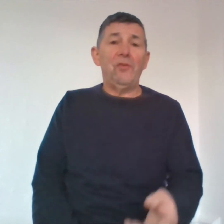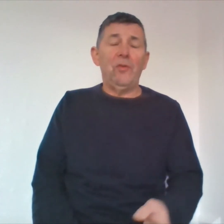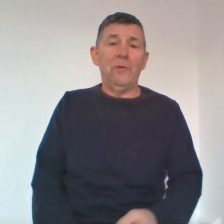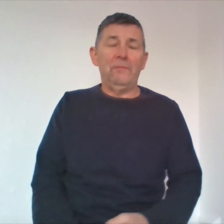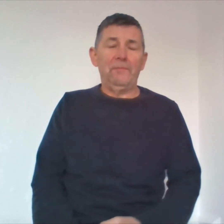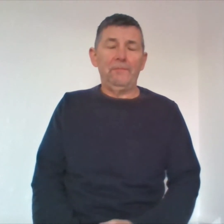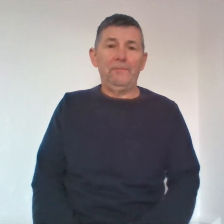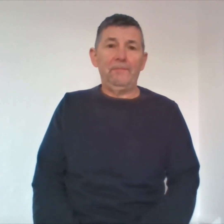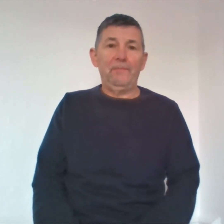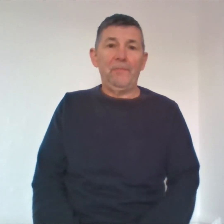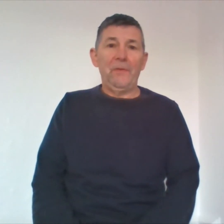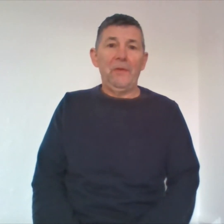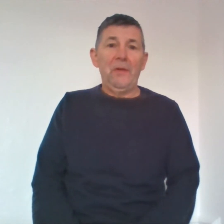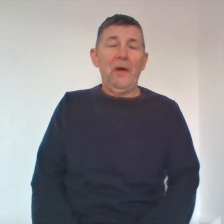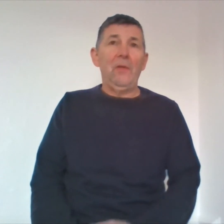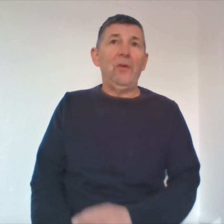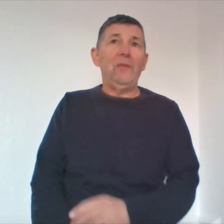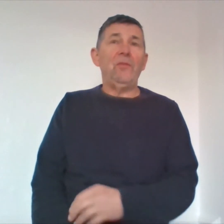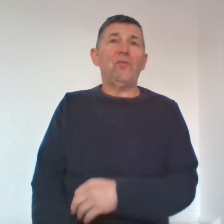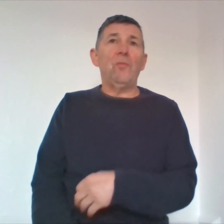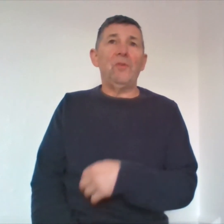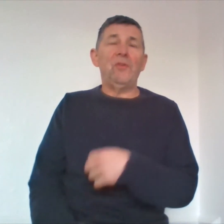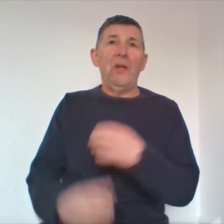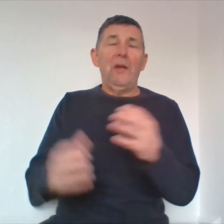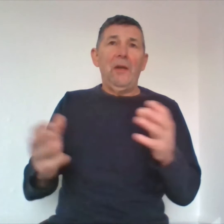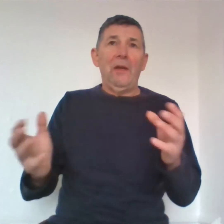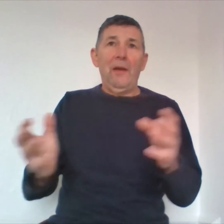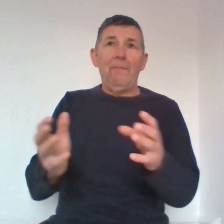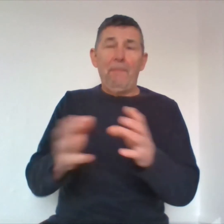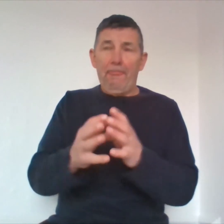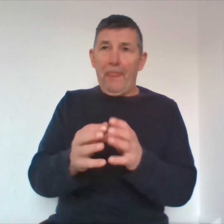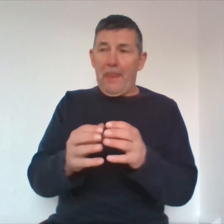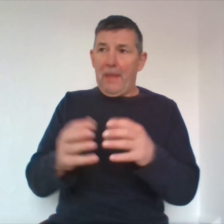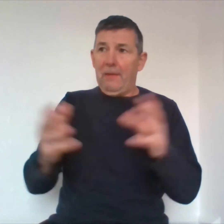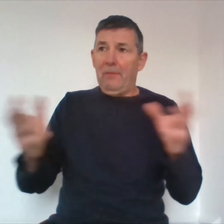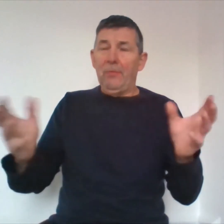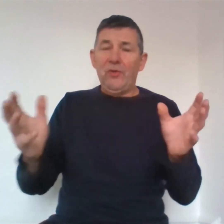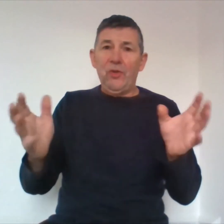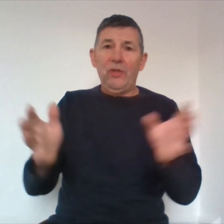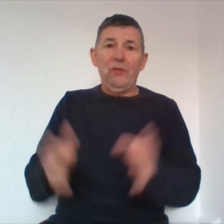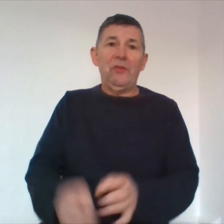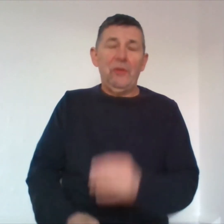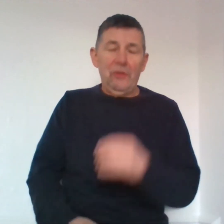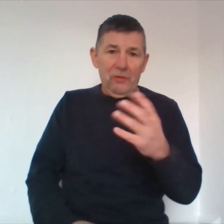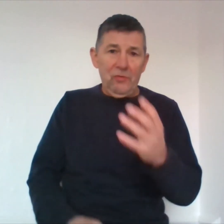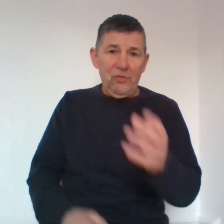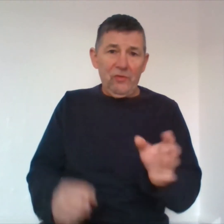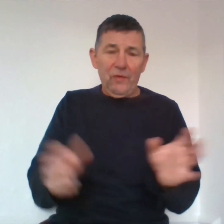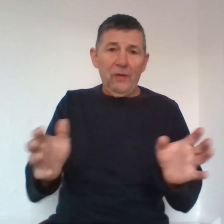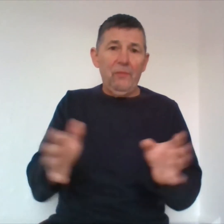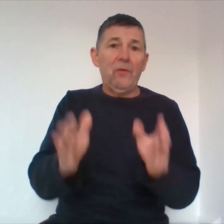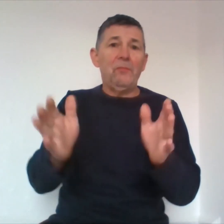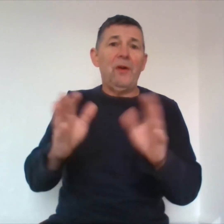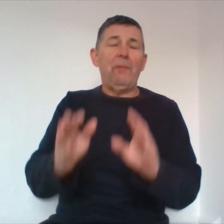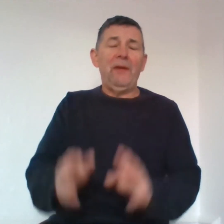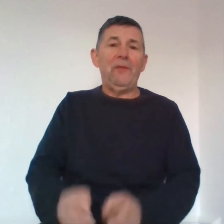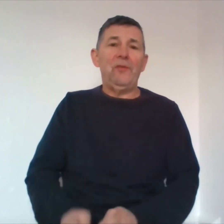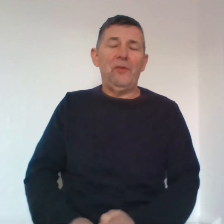job i will give you so much um opportunities you just fill in the forms apply for the job